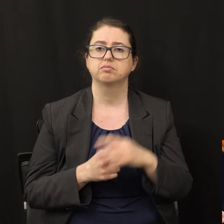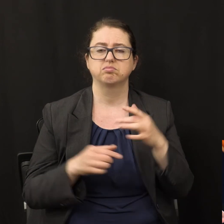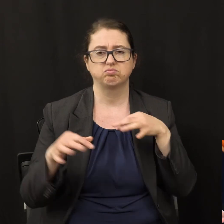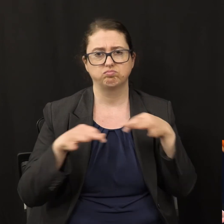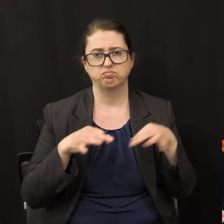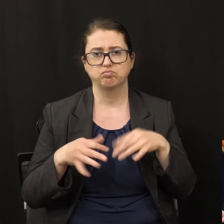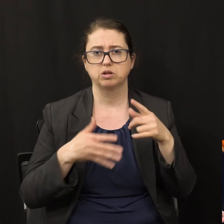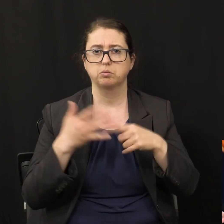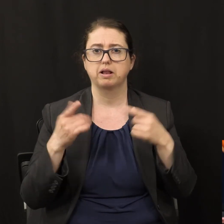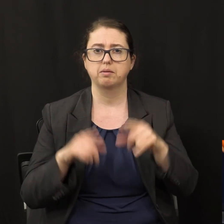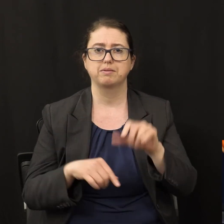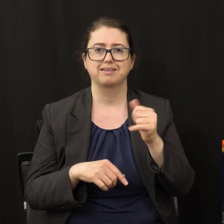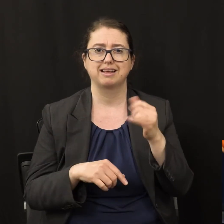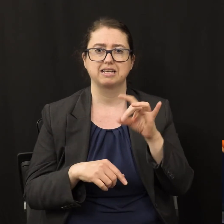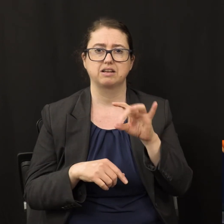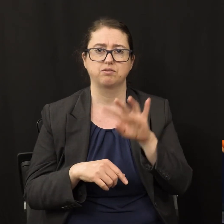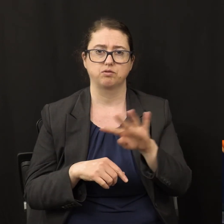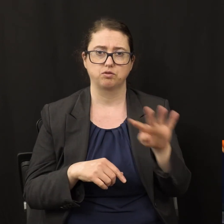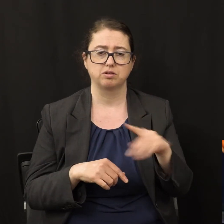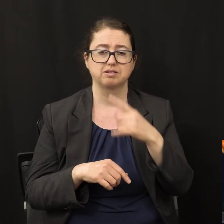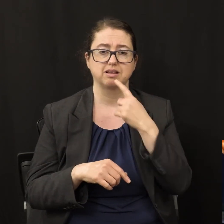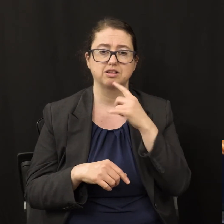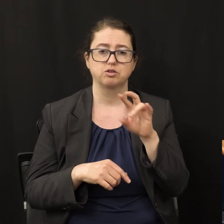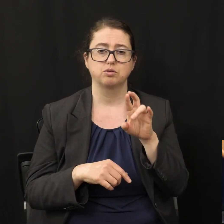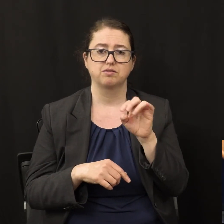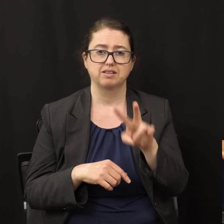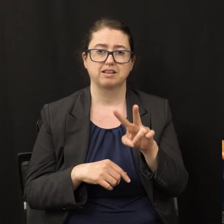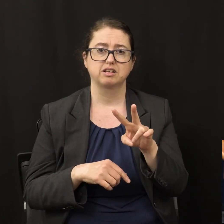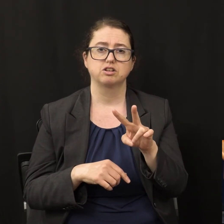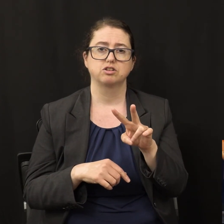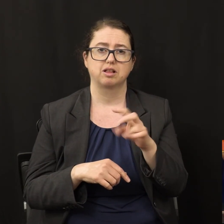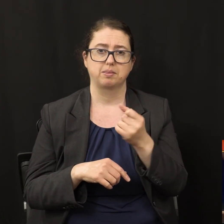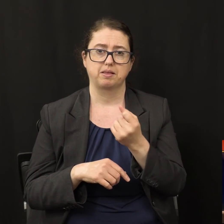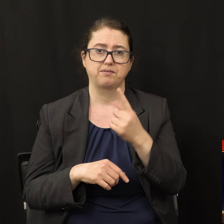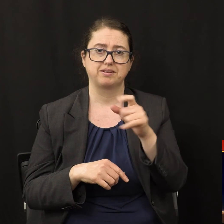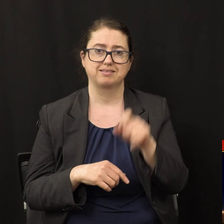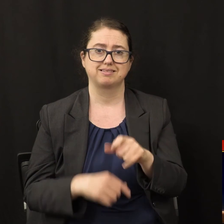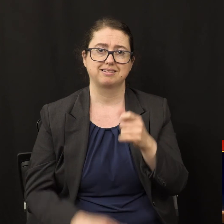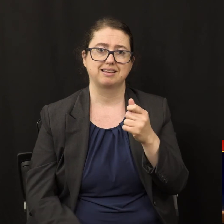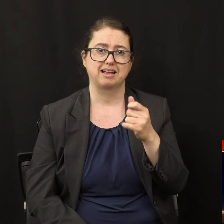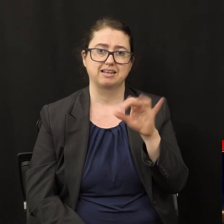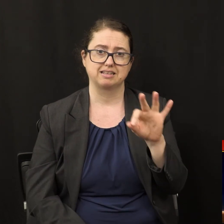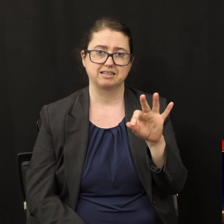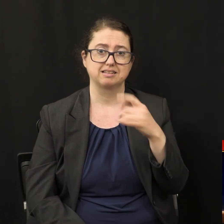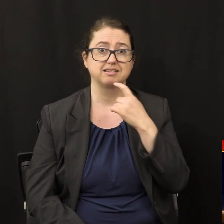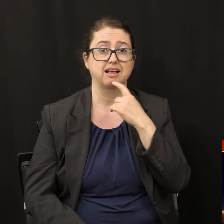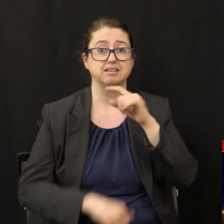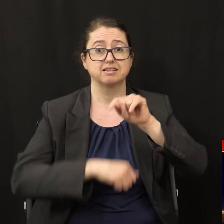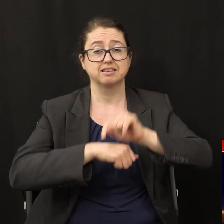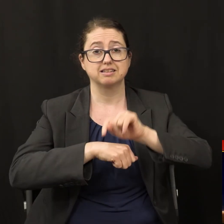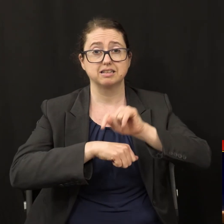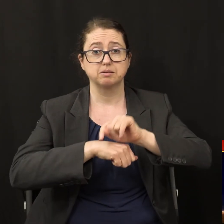it says there in Revelation 11 19 then the temple of God was opened in heaven